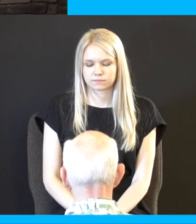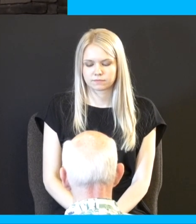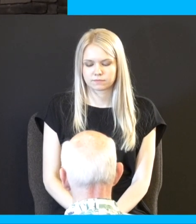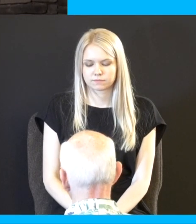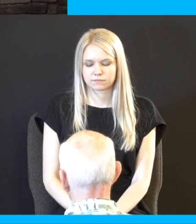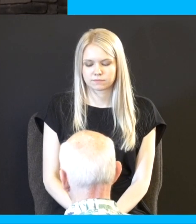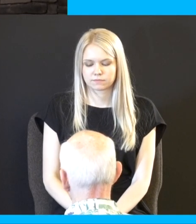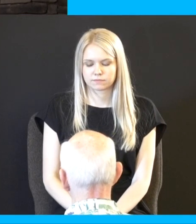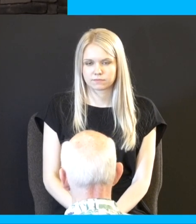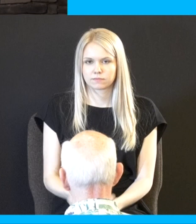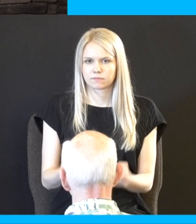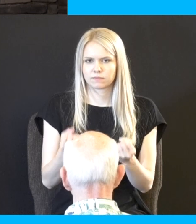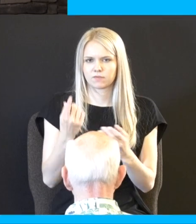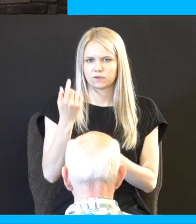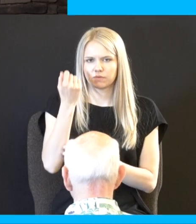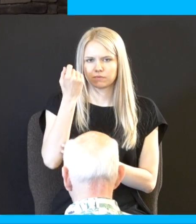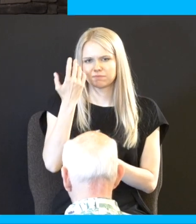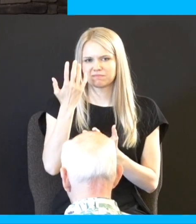how many of are thinking I don't ever want to go to the middle east after